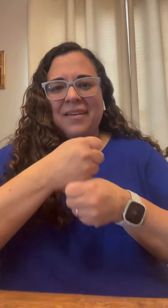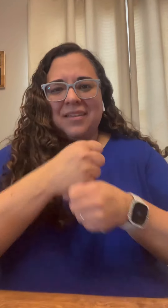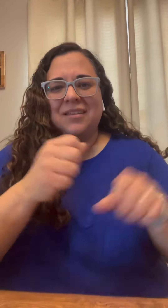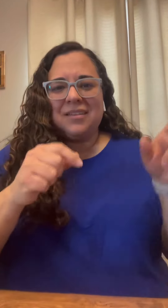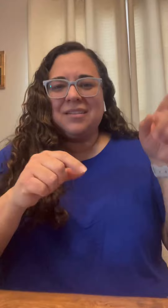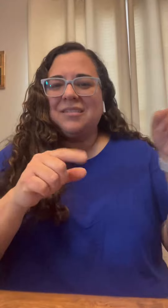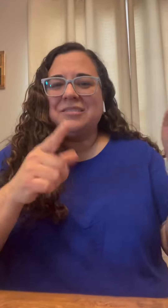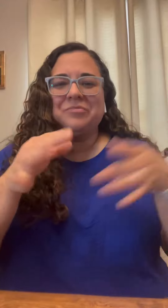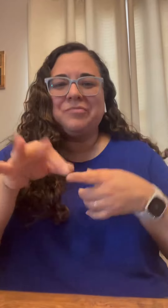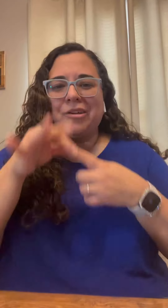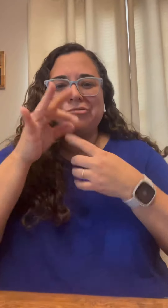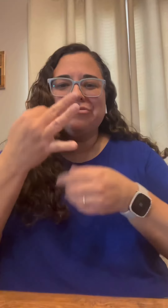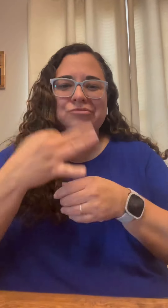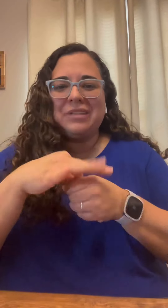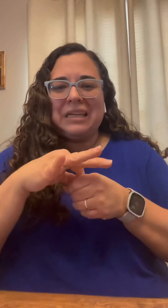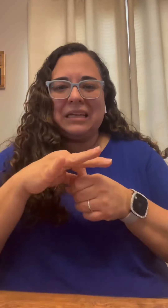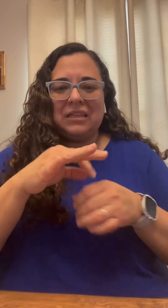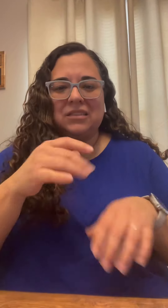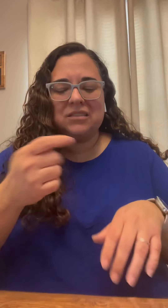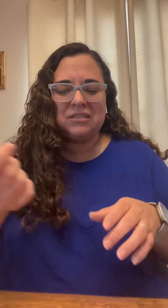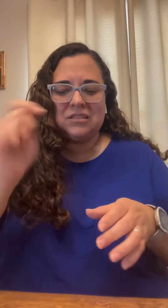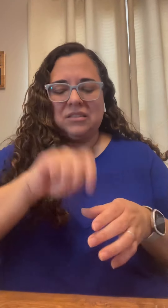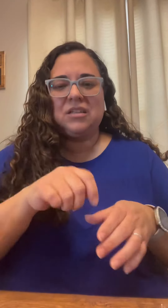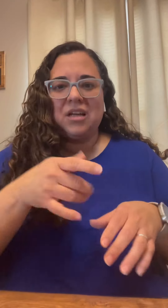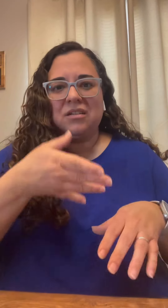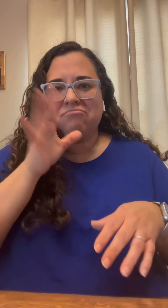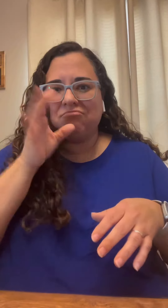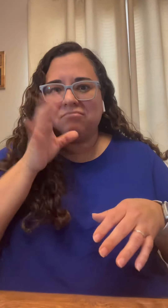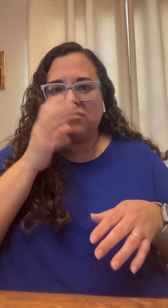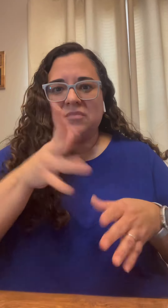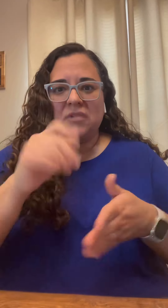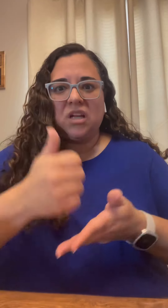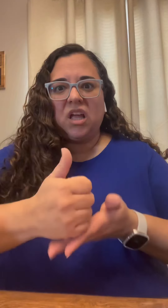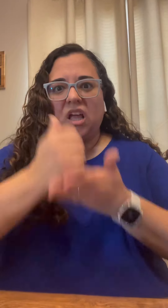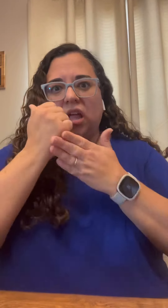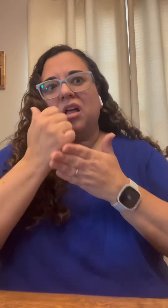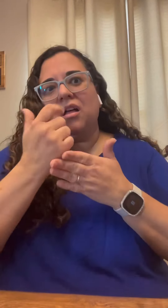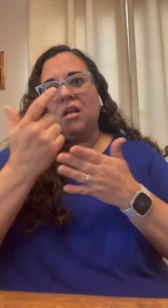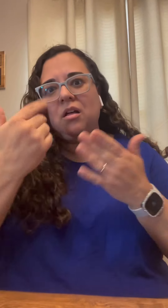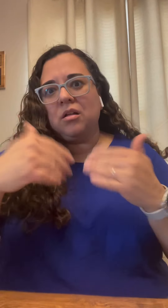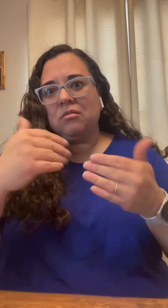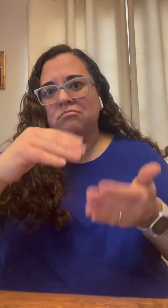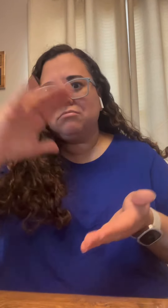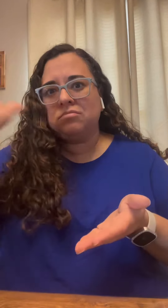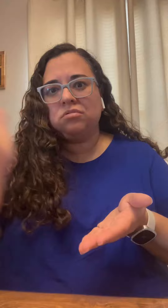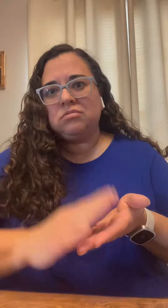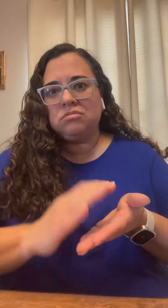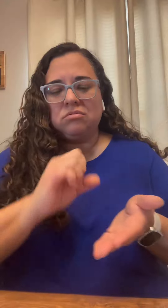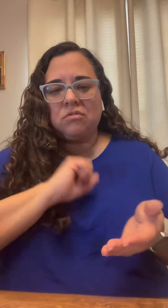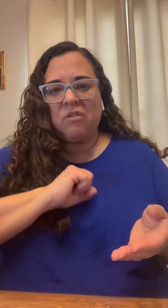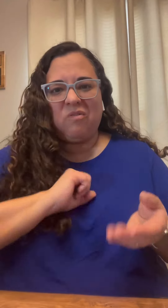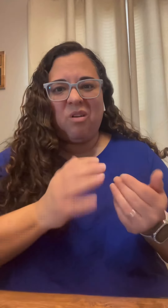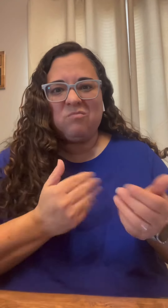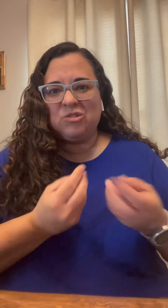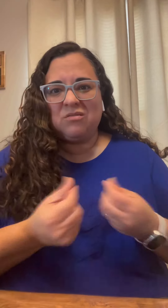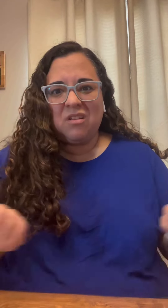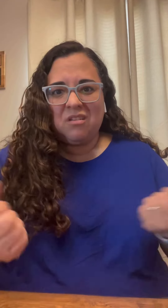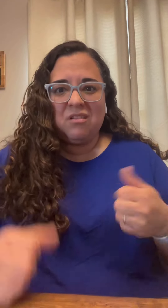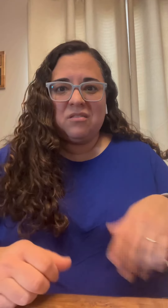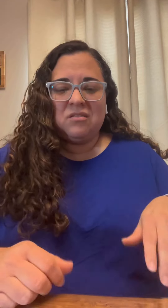and so i had made this homemade um tea recipe and it helped so much to reduce my